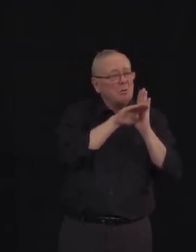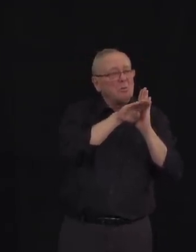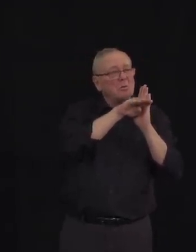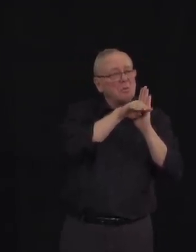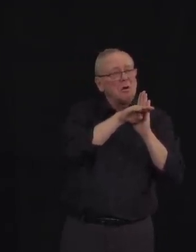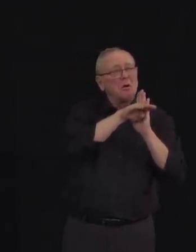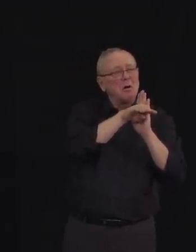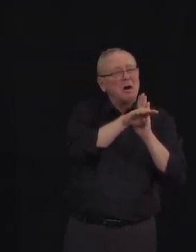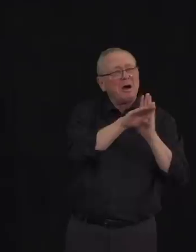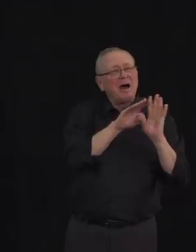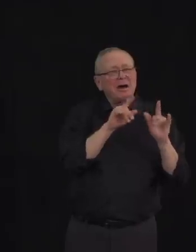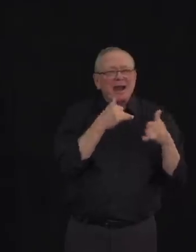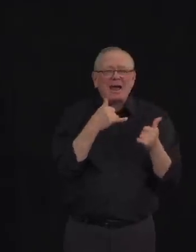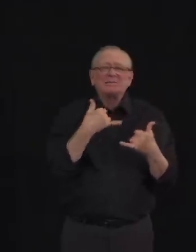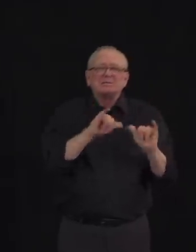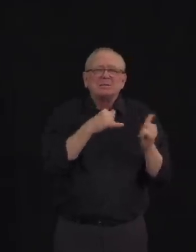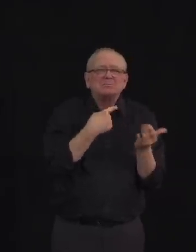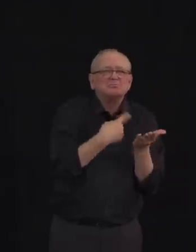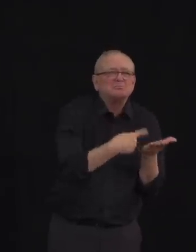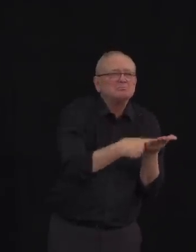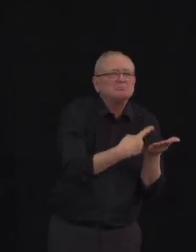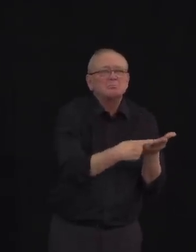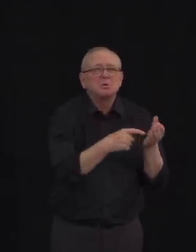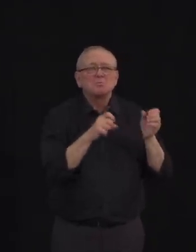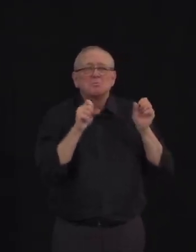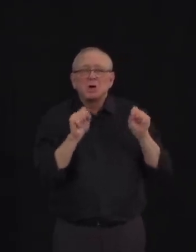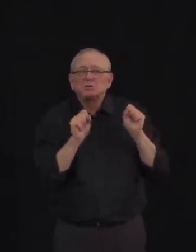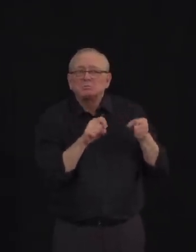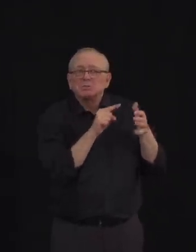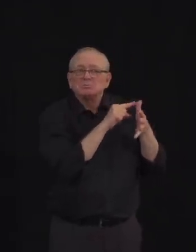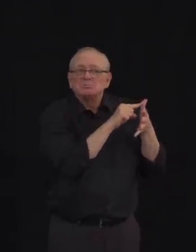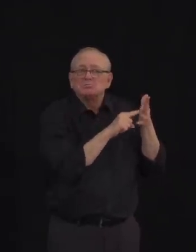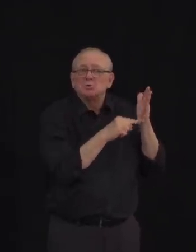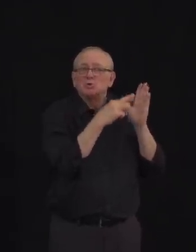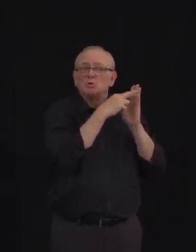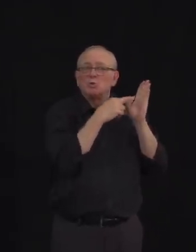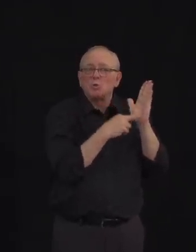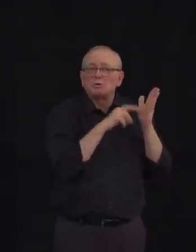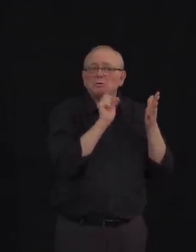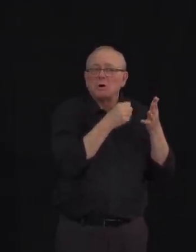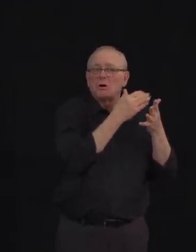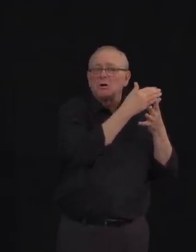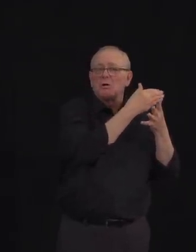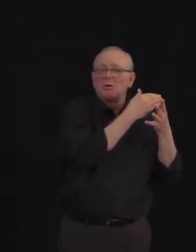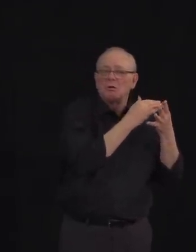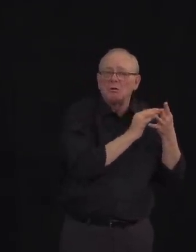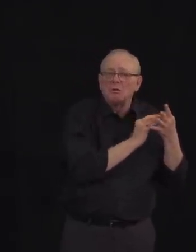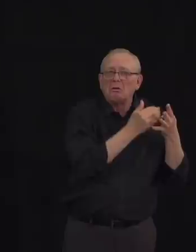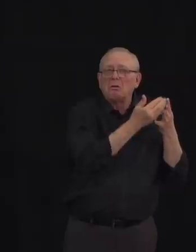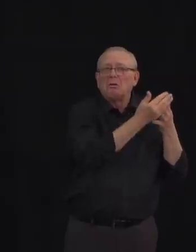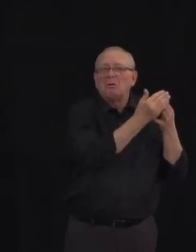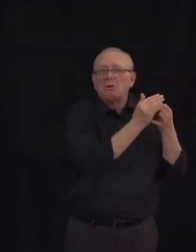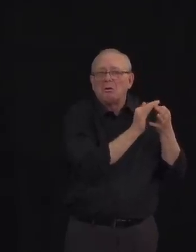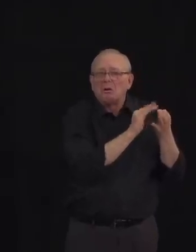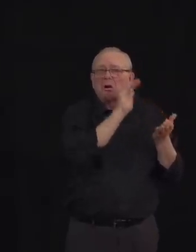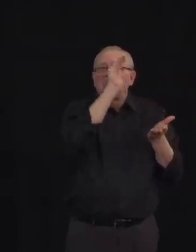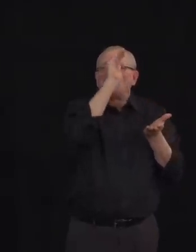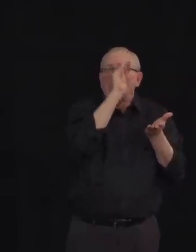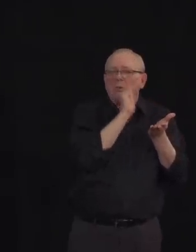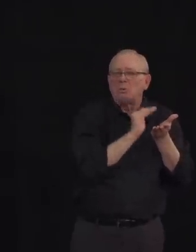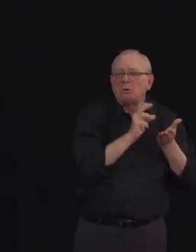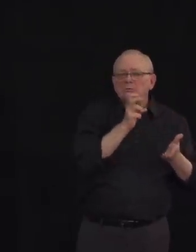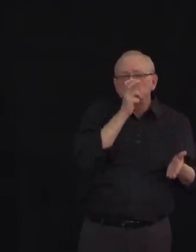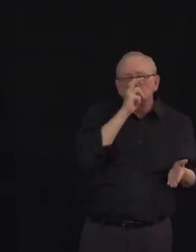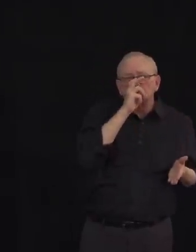we might be able to ease up on if we continue to have a trend of numbers that are declining over